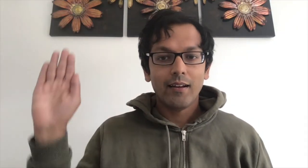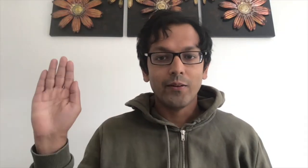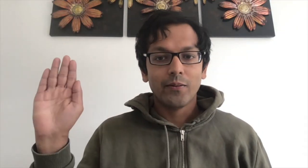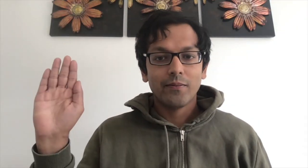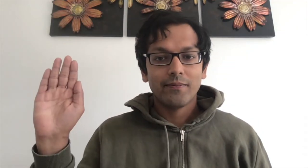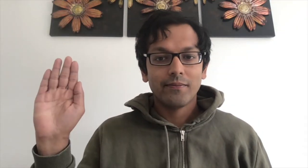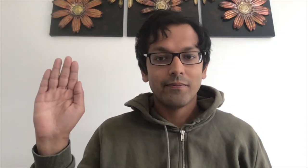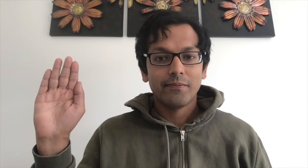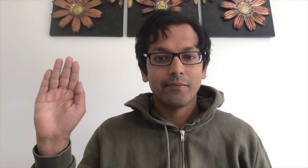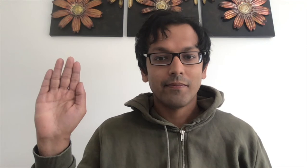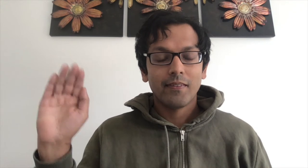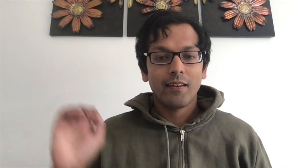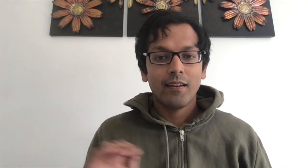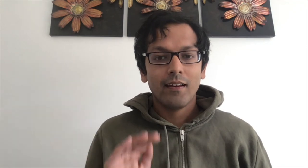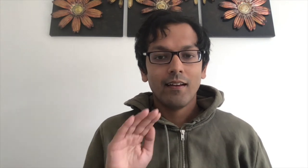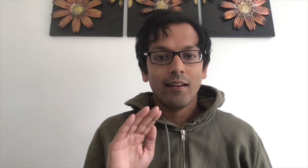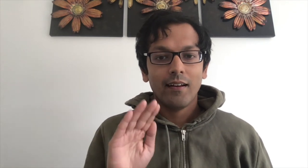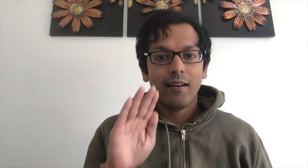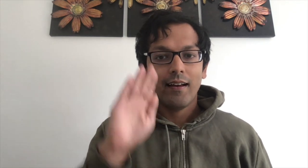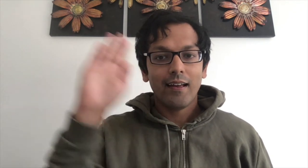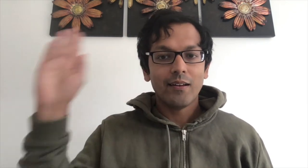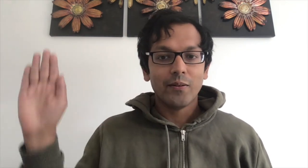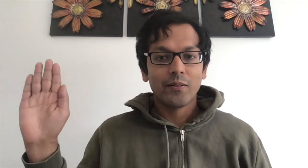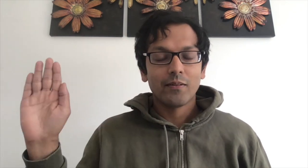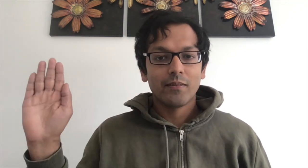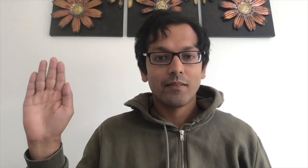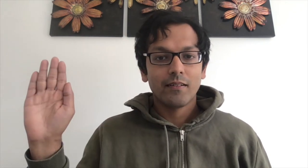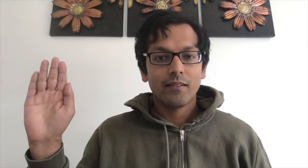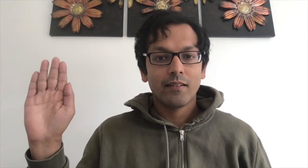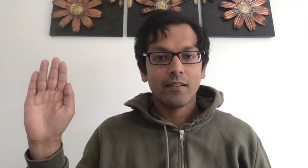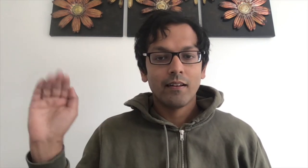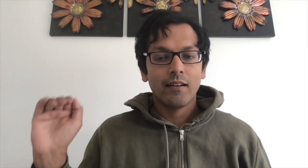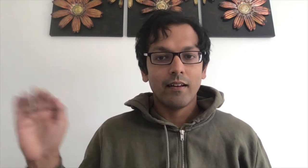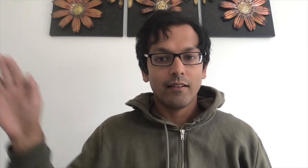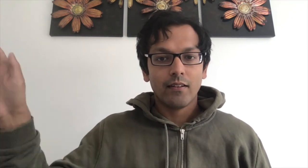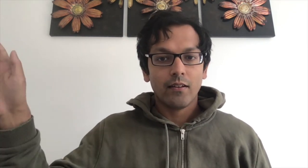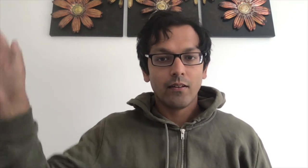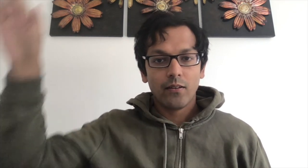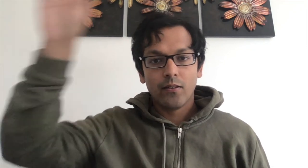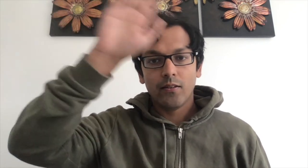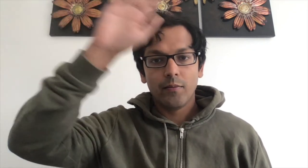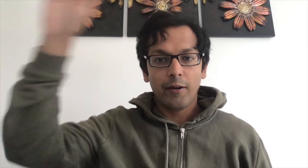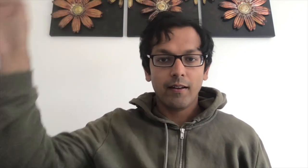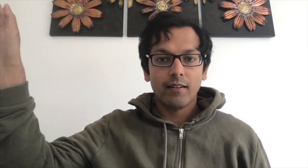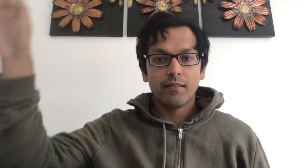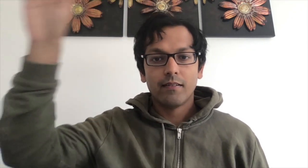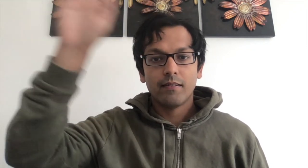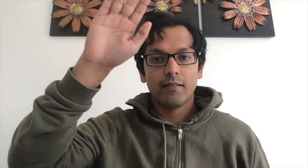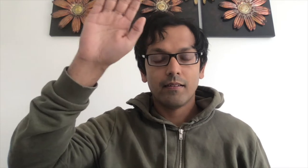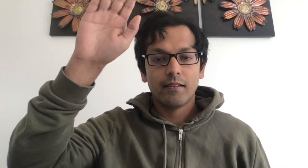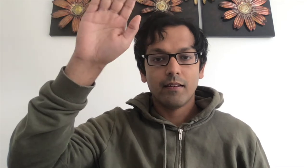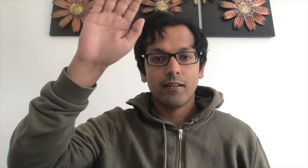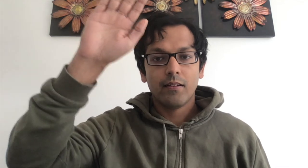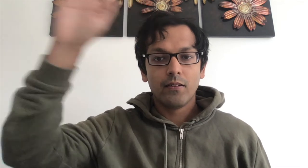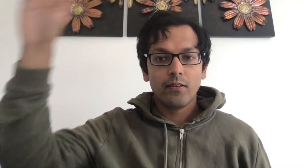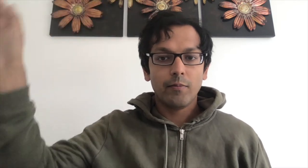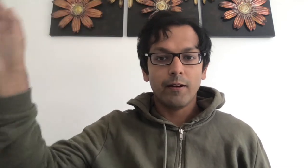Hello, hello, and goodbye, goodbye.